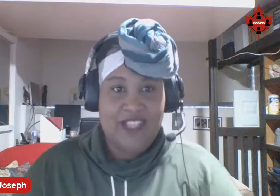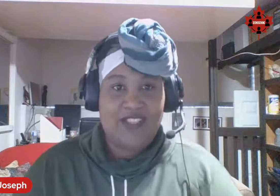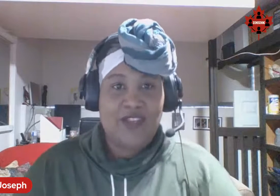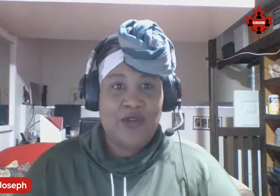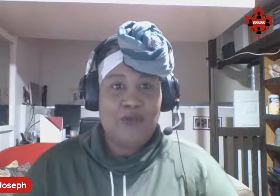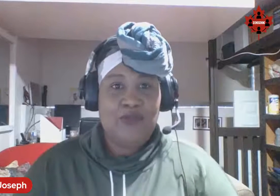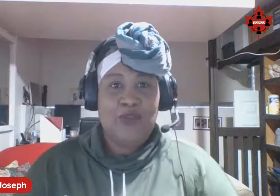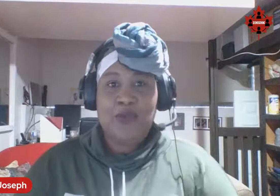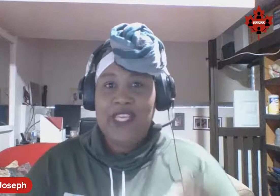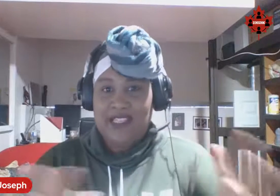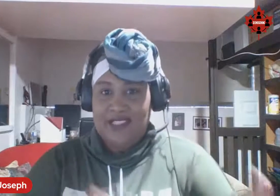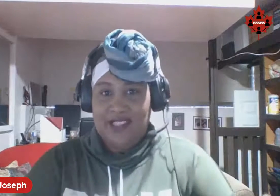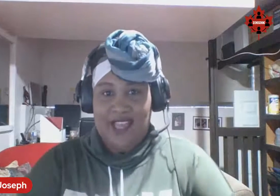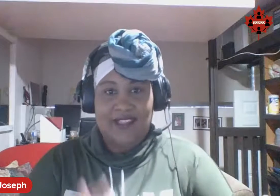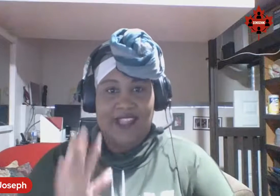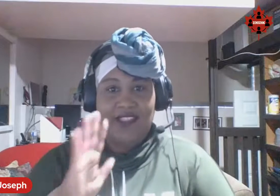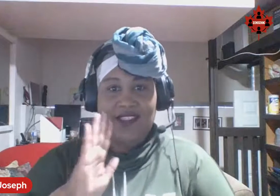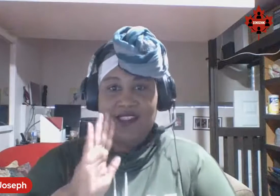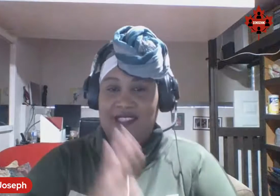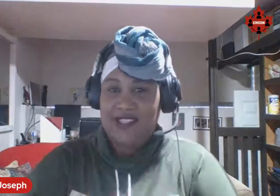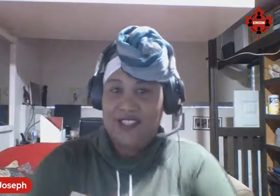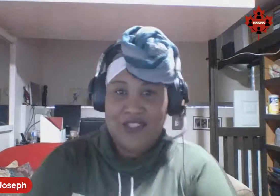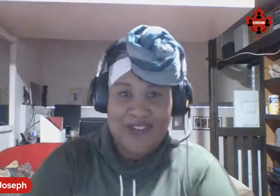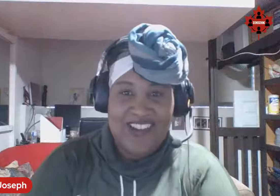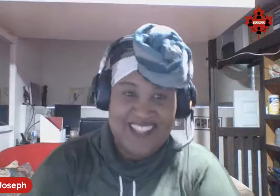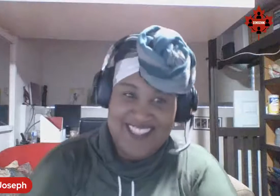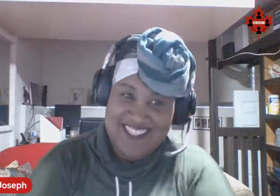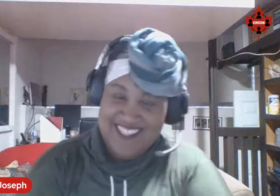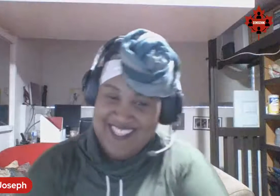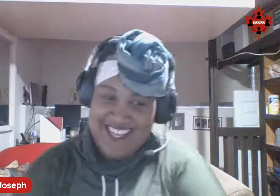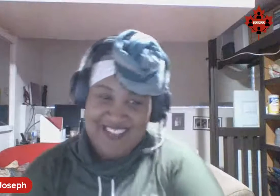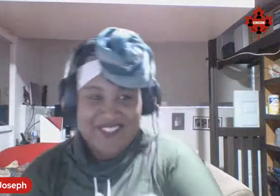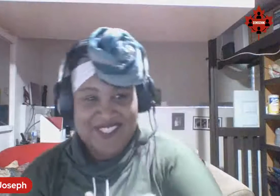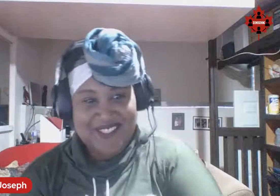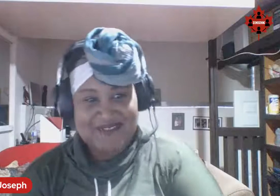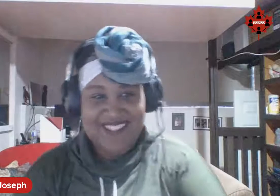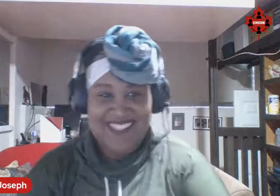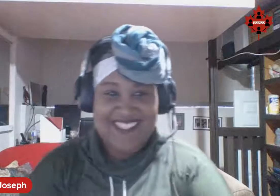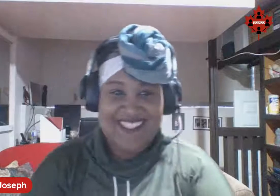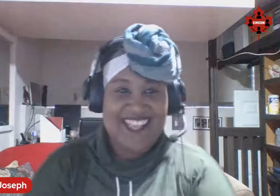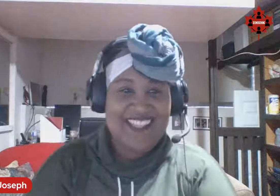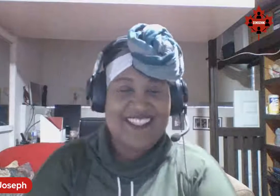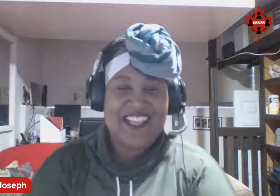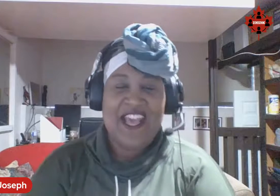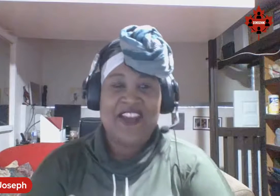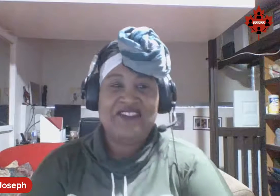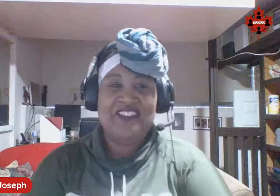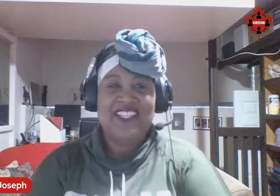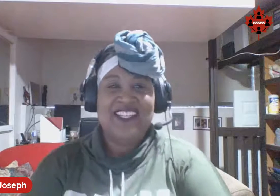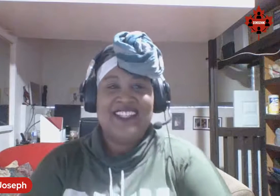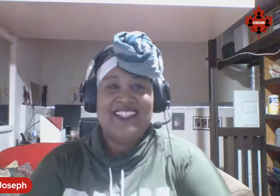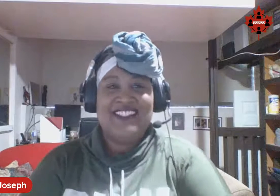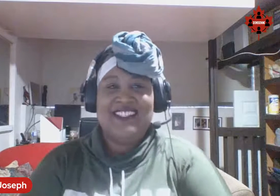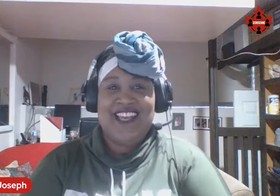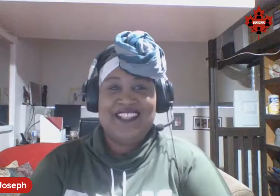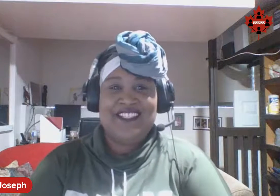So before we get to that, let's get to know our guest tonight. I'm super excited to have Natasha